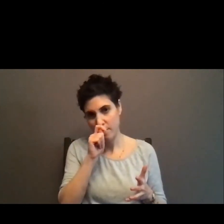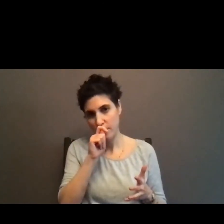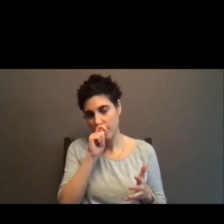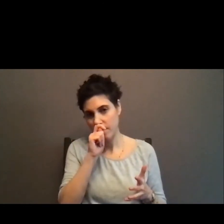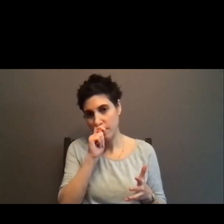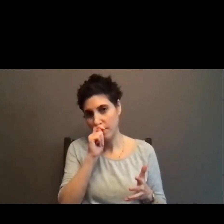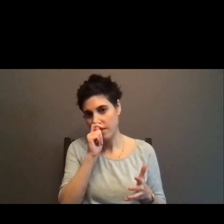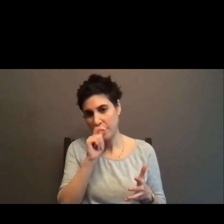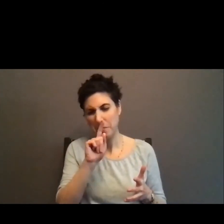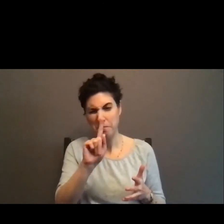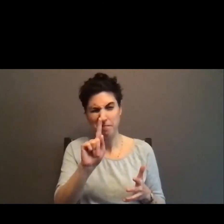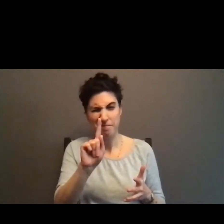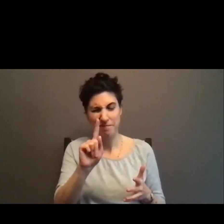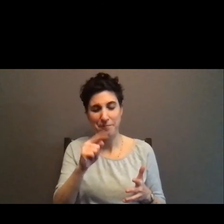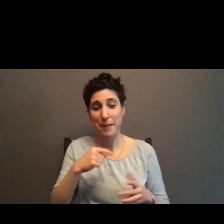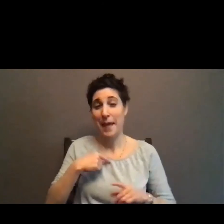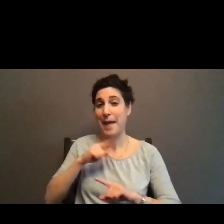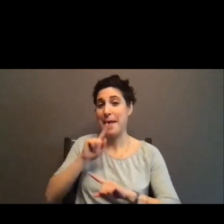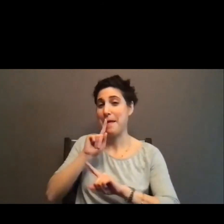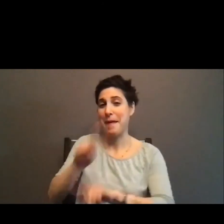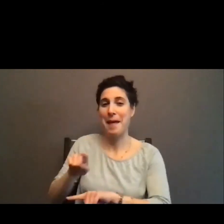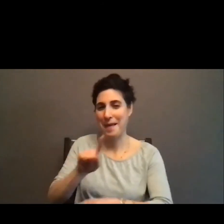let me think for a moment, Jack, sorry.